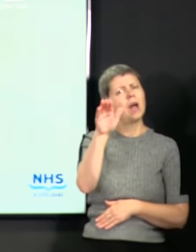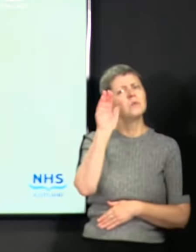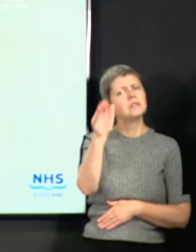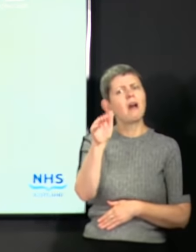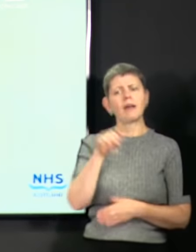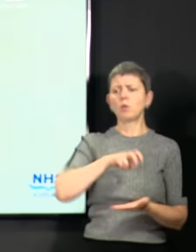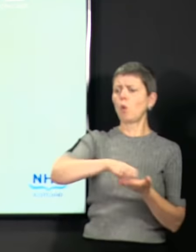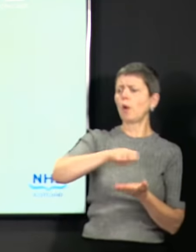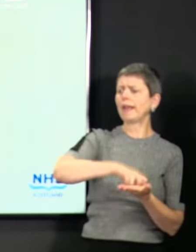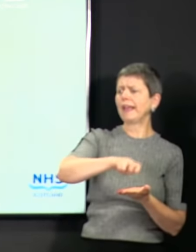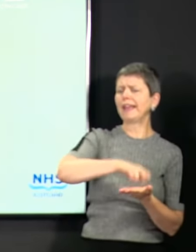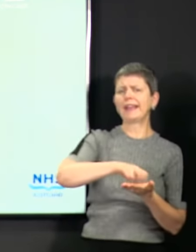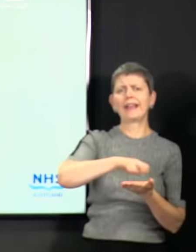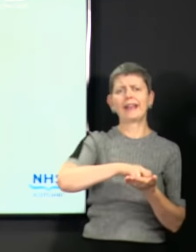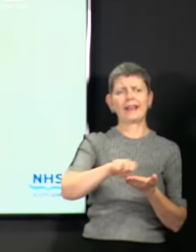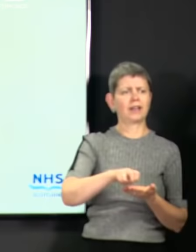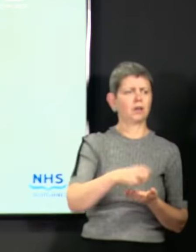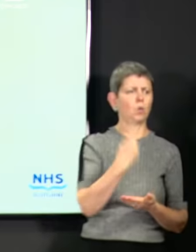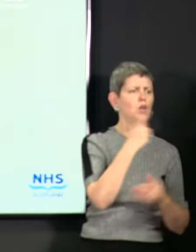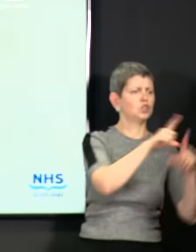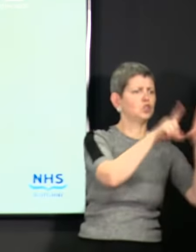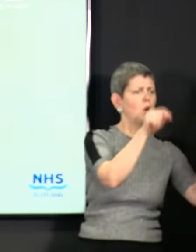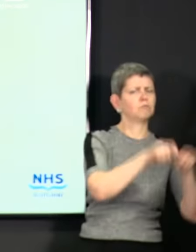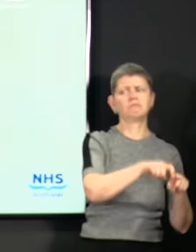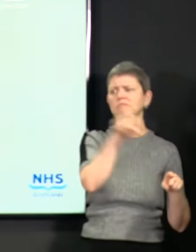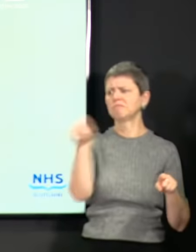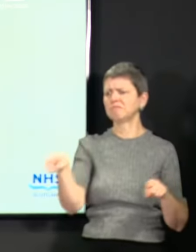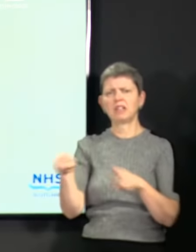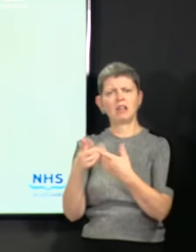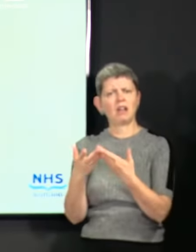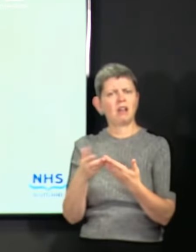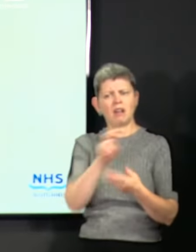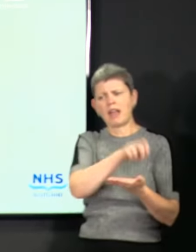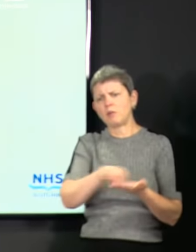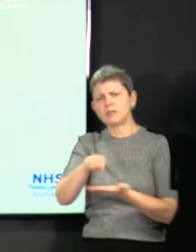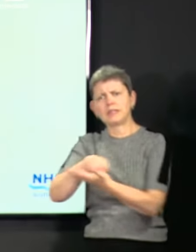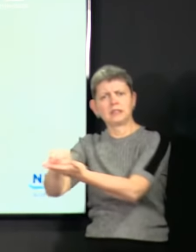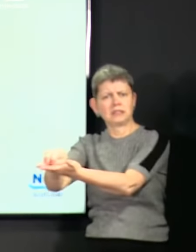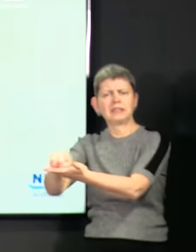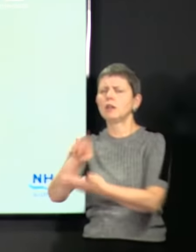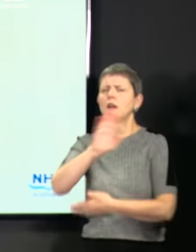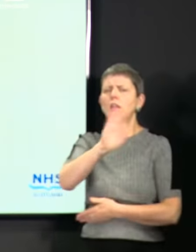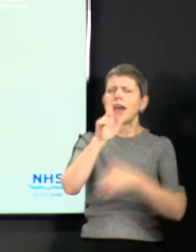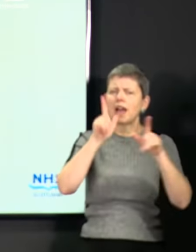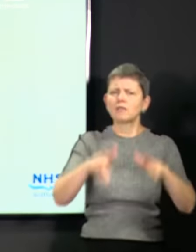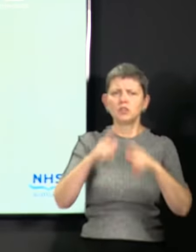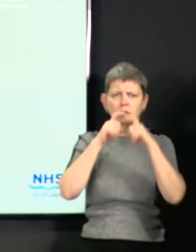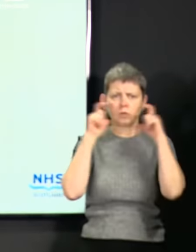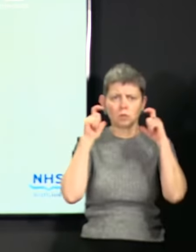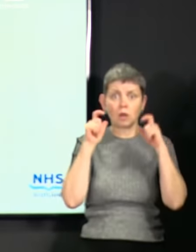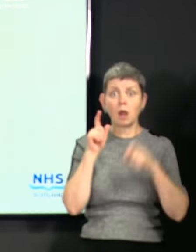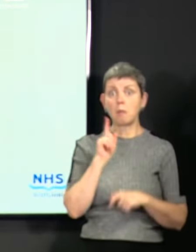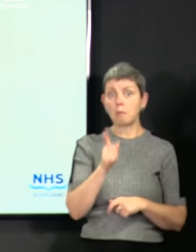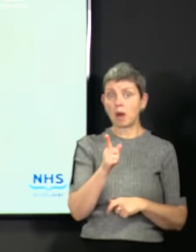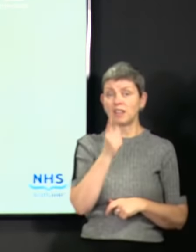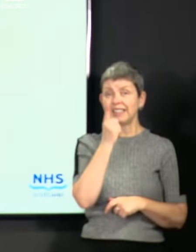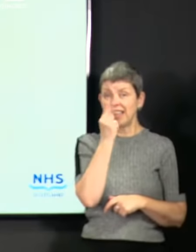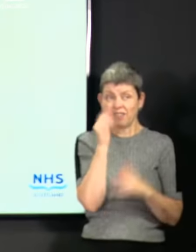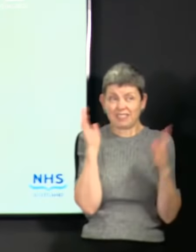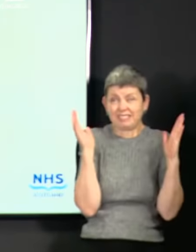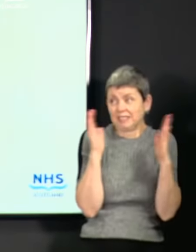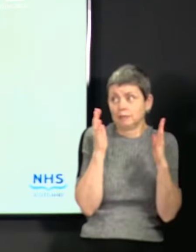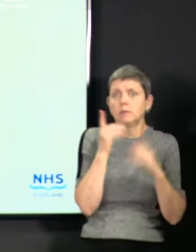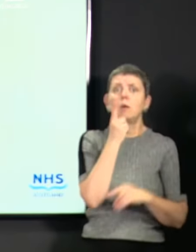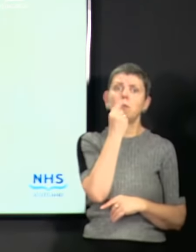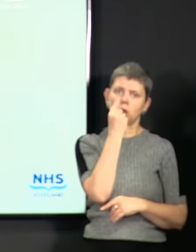walking between these elements. Only if you're in an unavoidable, crowded situation, even outdoors. There are